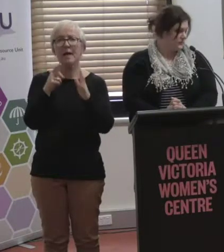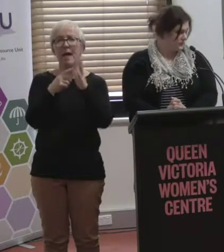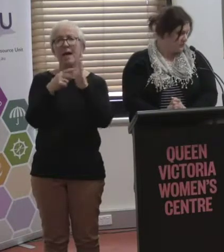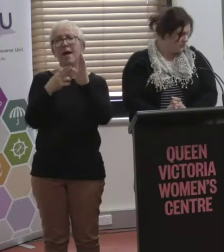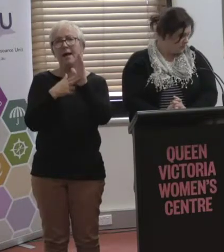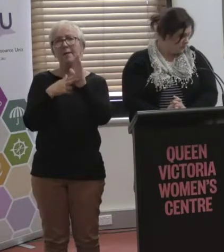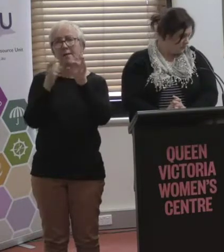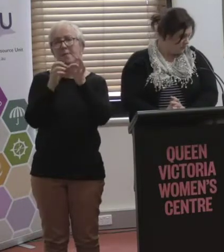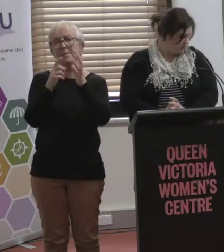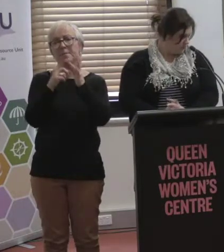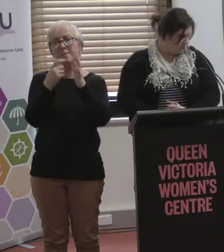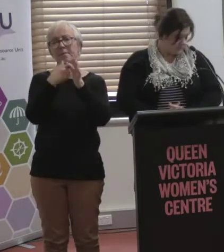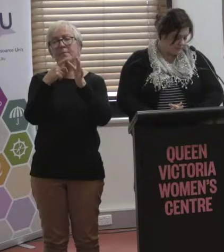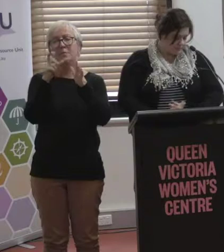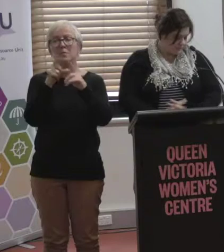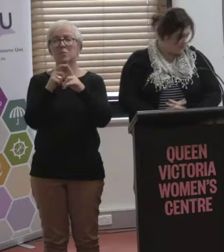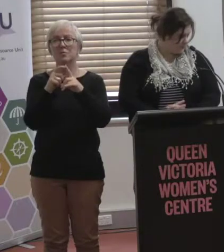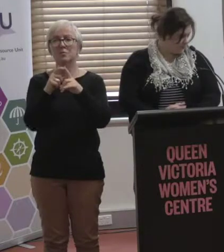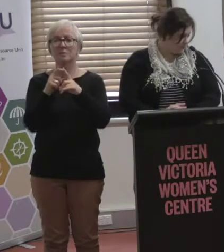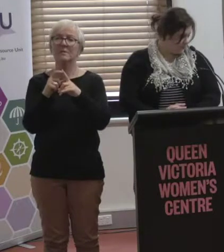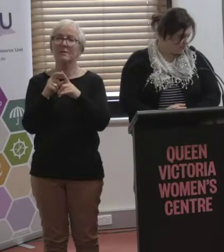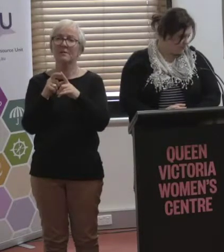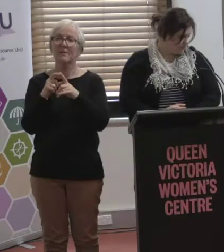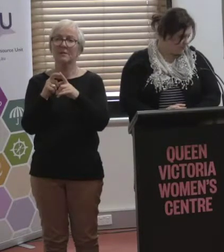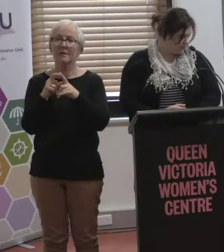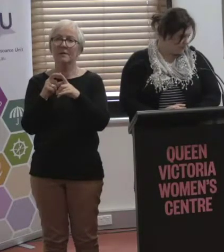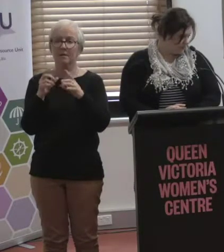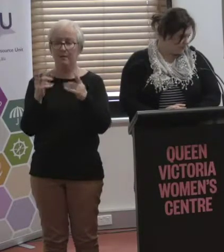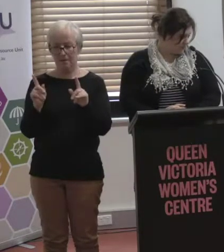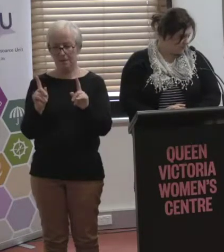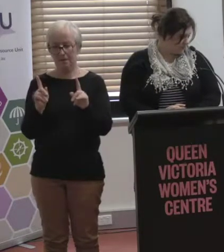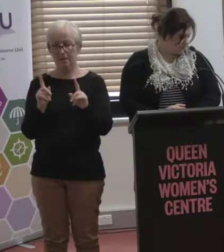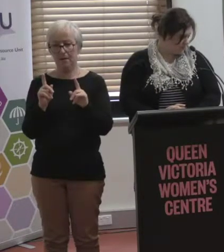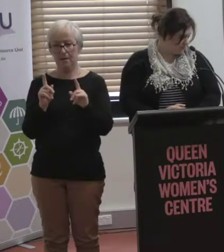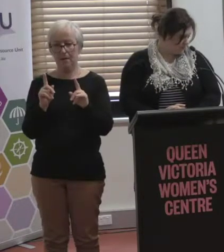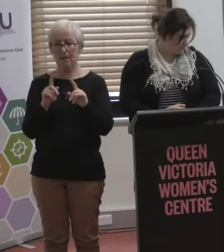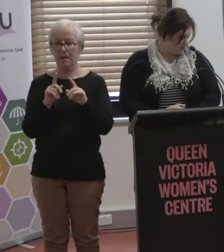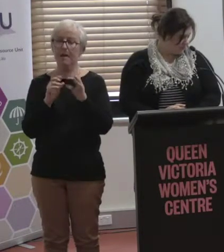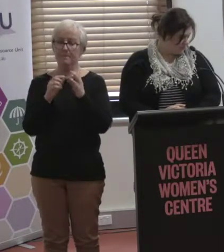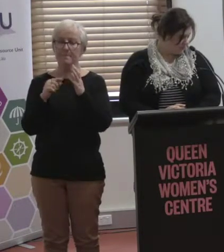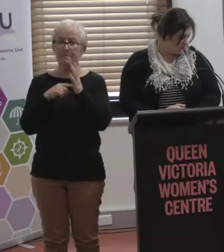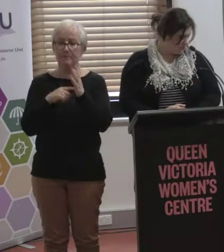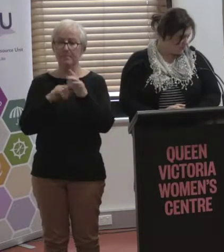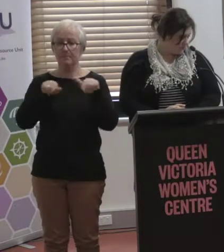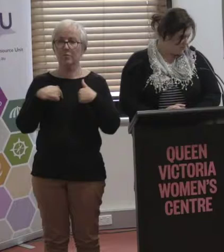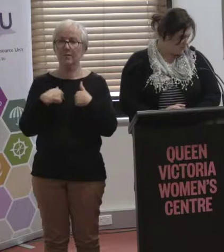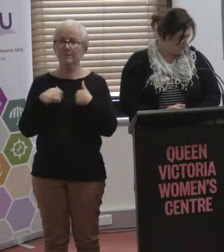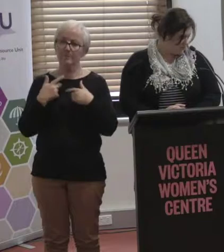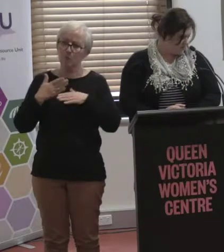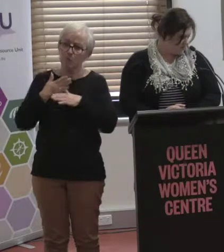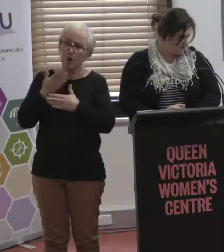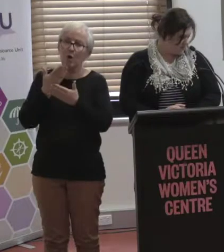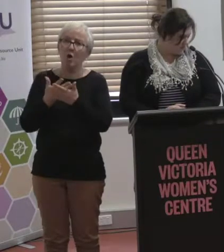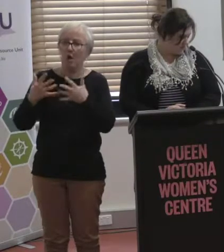the Essential Services Commission is continuing to do work on there being an agreed